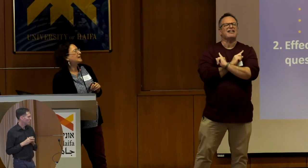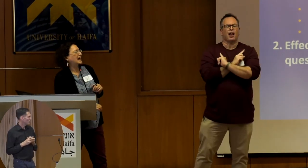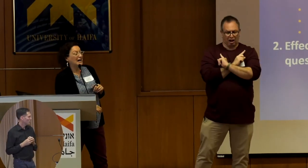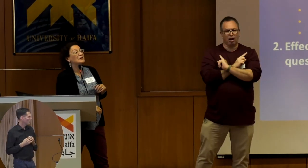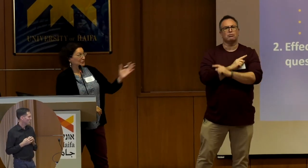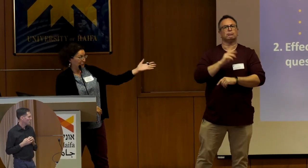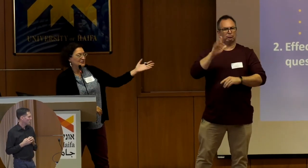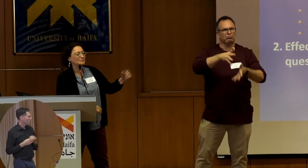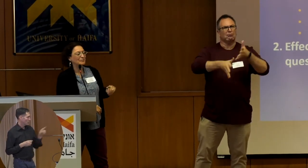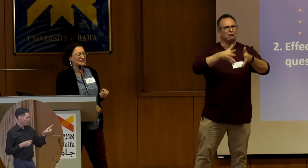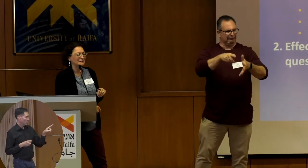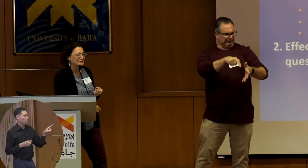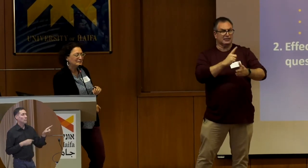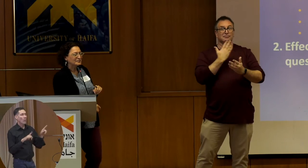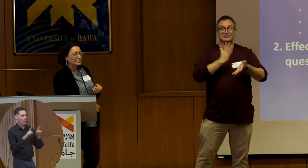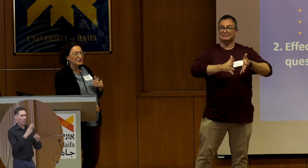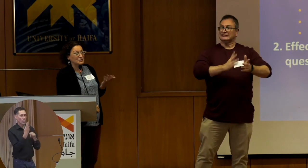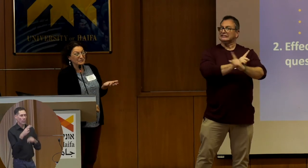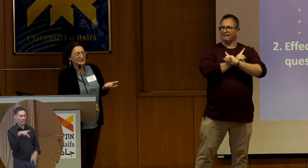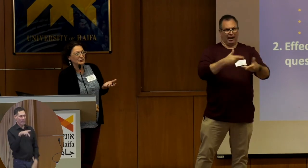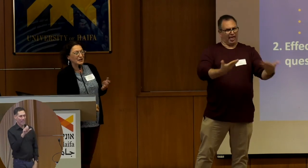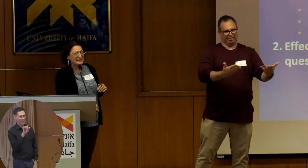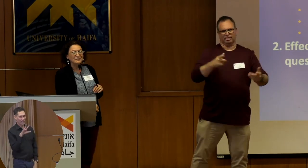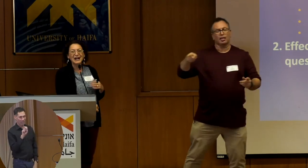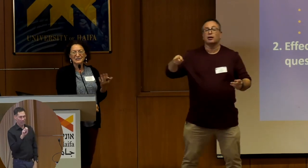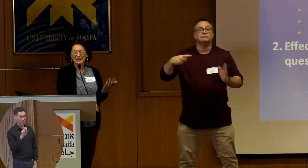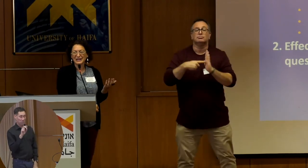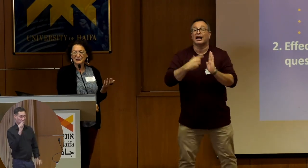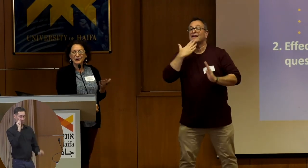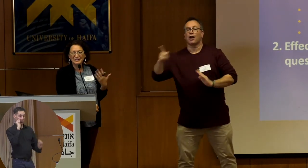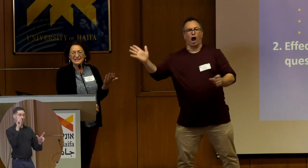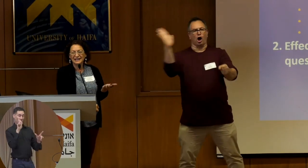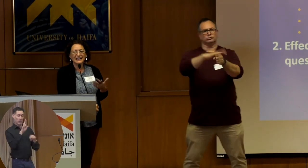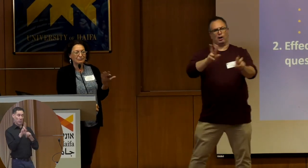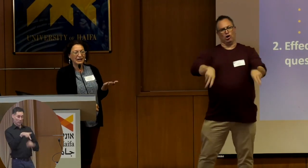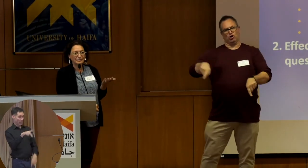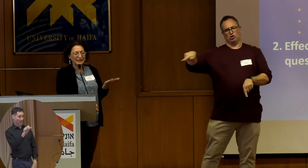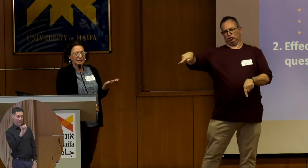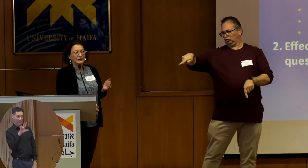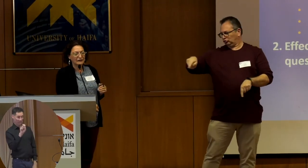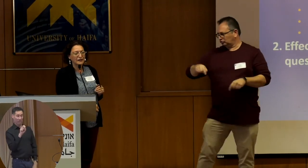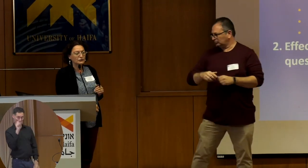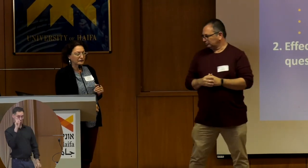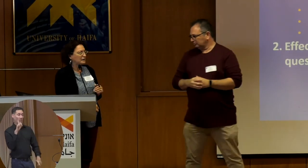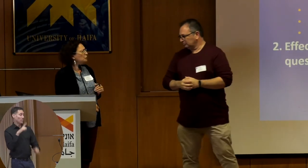And they also use passive, which was a bit surprising for us. But they do. And this is, again, might be the effect of Hebrew.